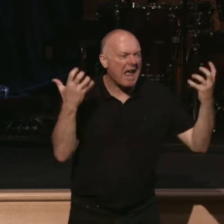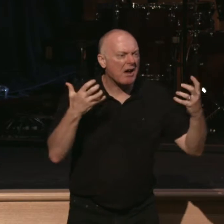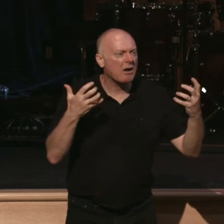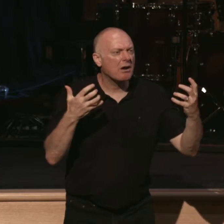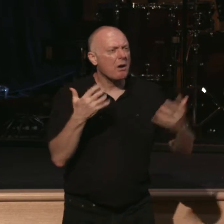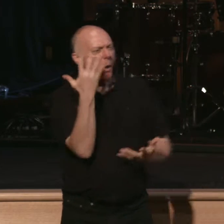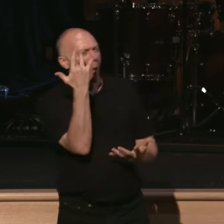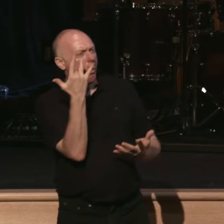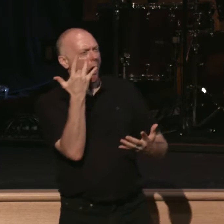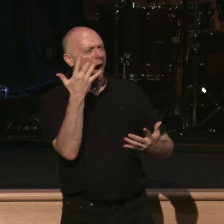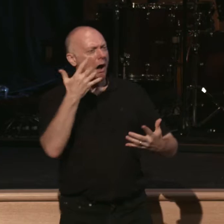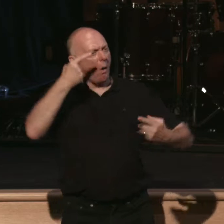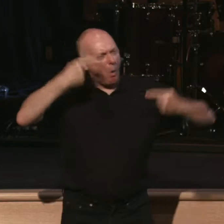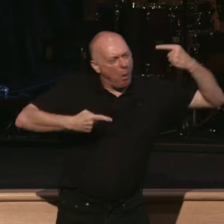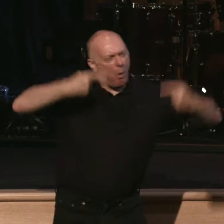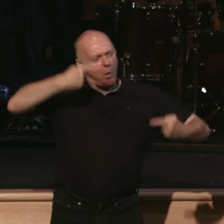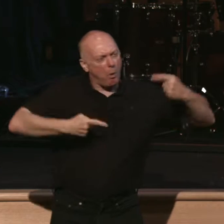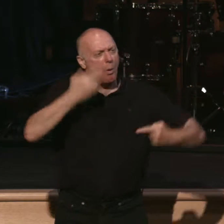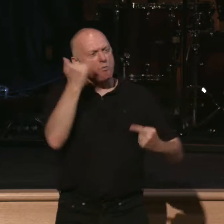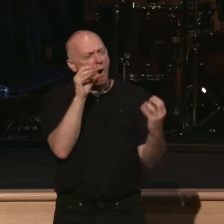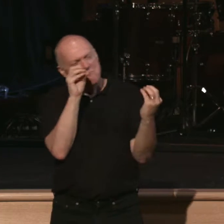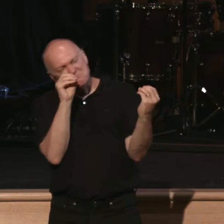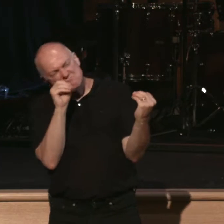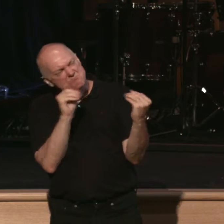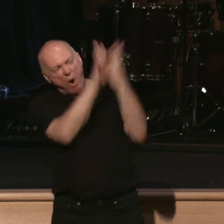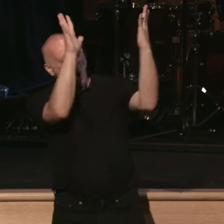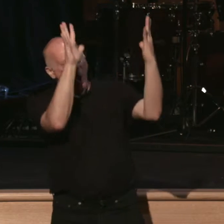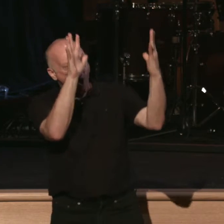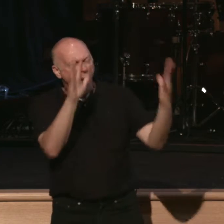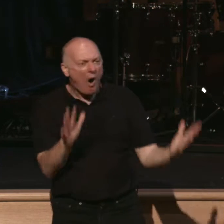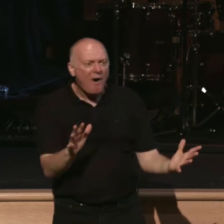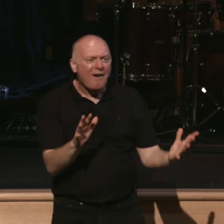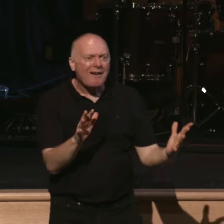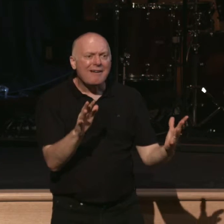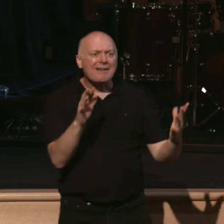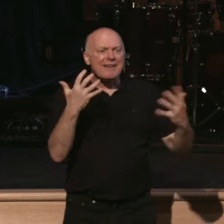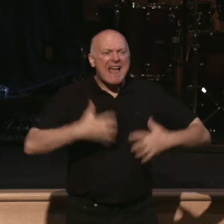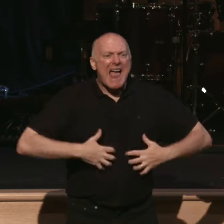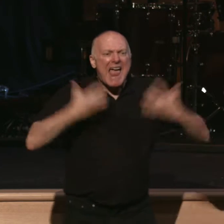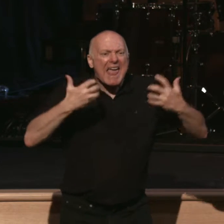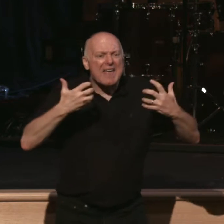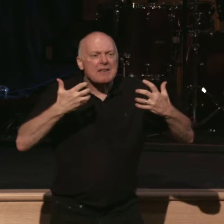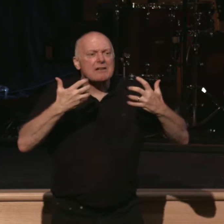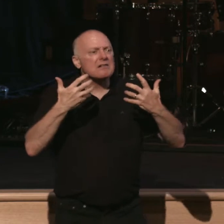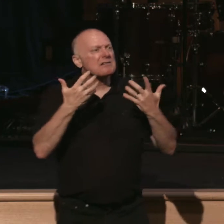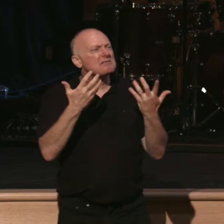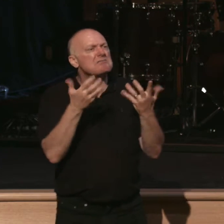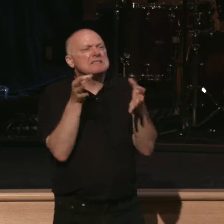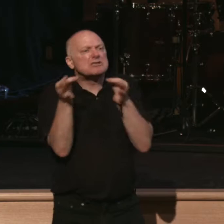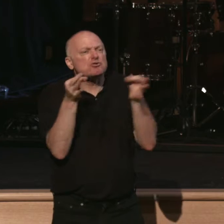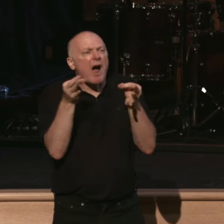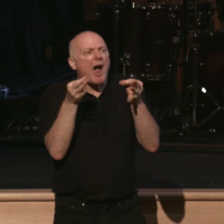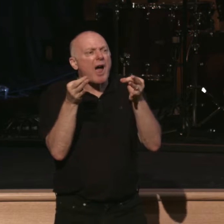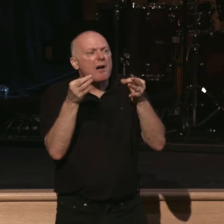quarrels? What causes fights among you? Anger is described as quarrels. It's described as fights.